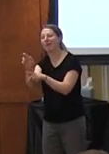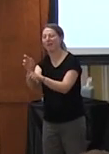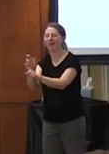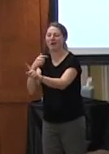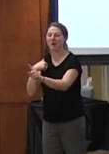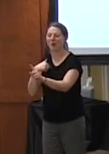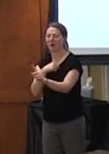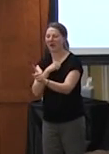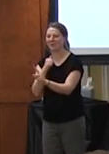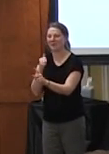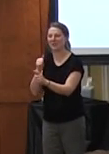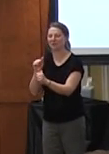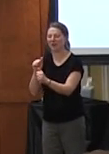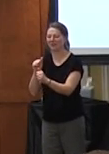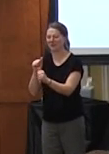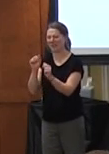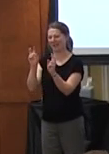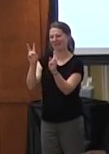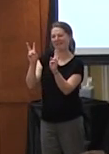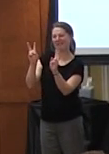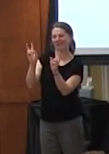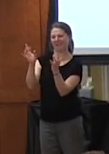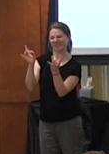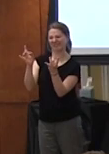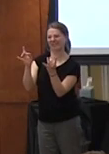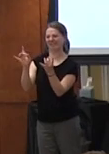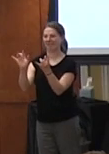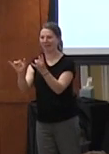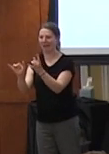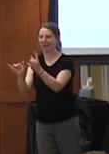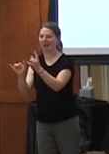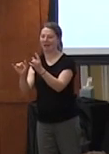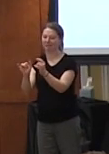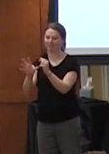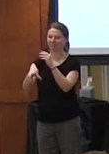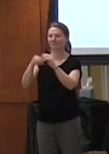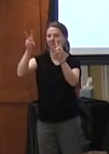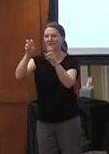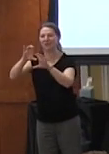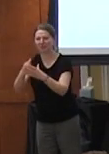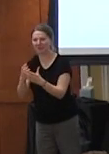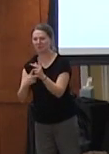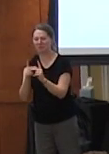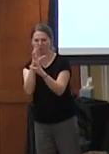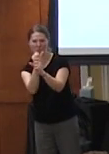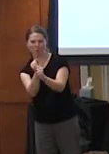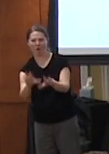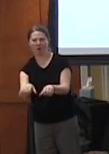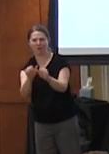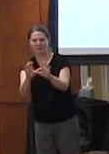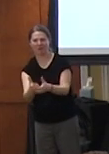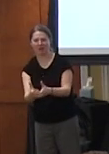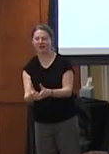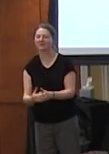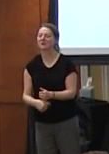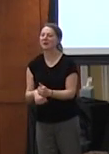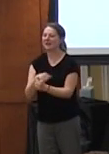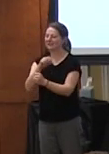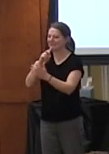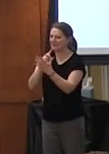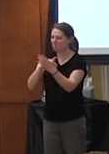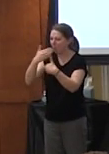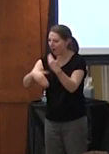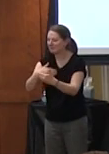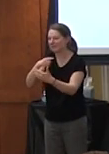to get students involved to understand design thinking human-centered design artist-based research engineering design process and how